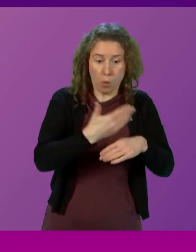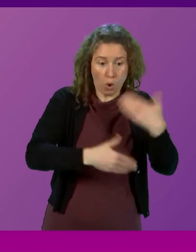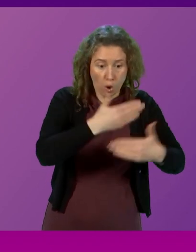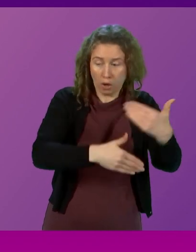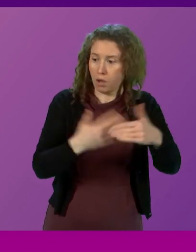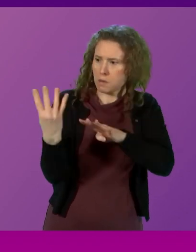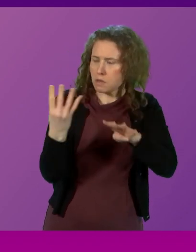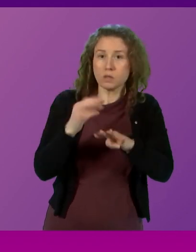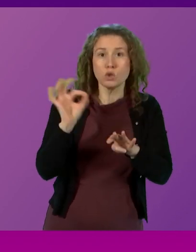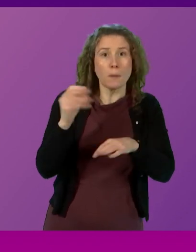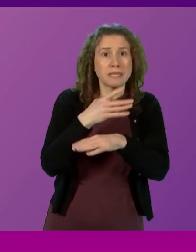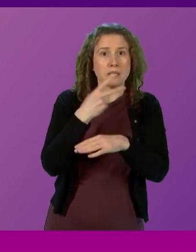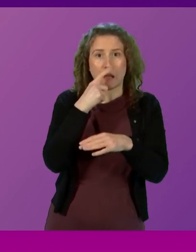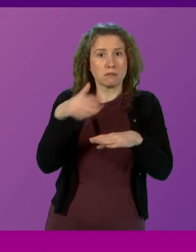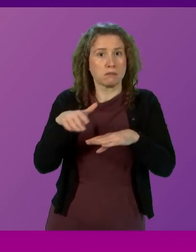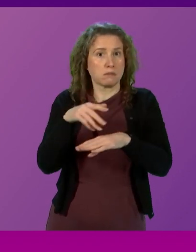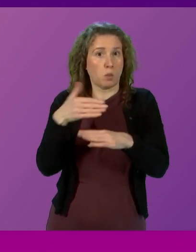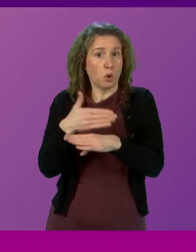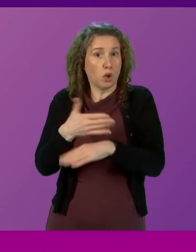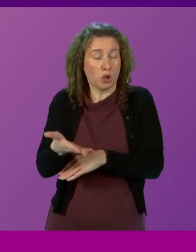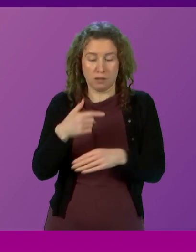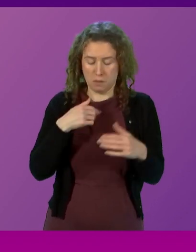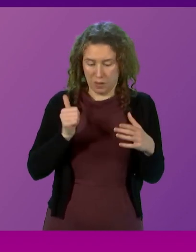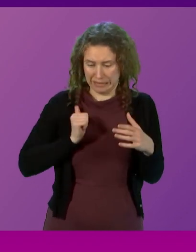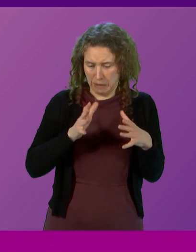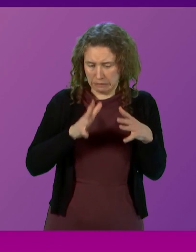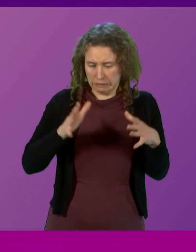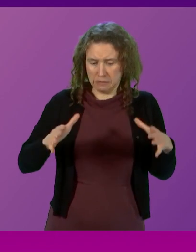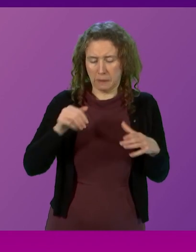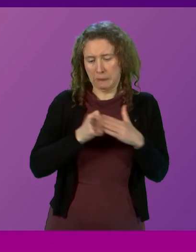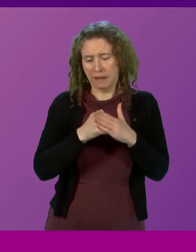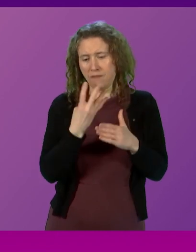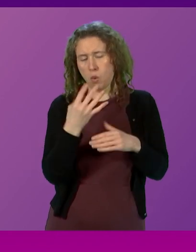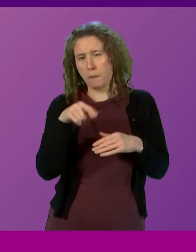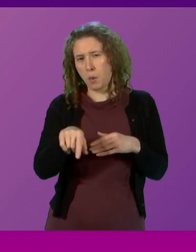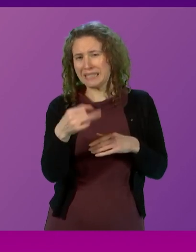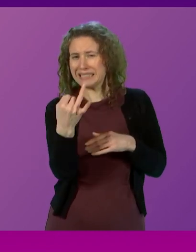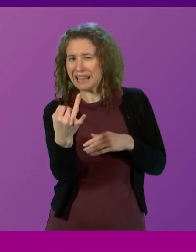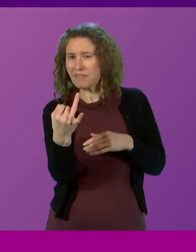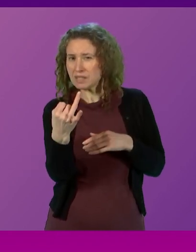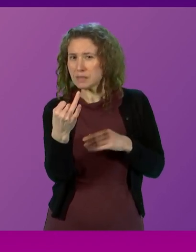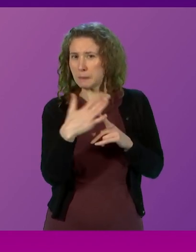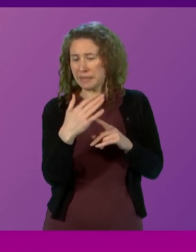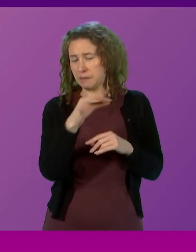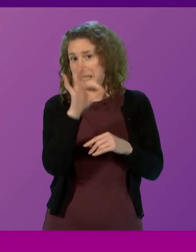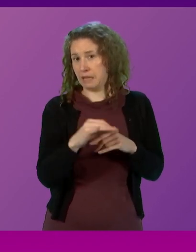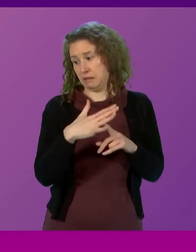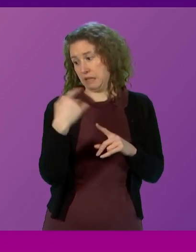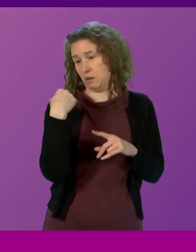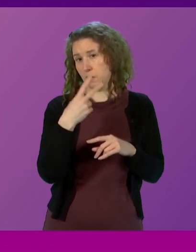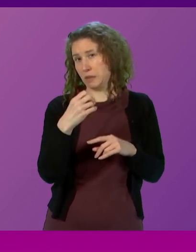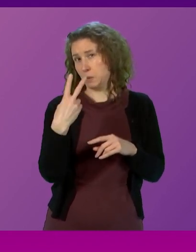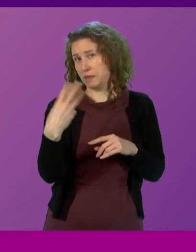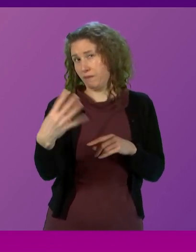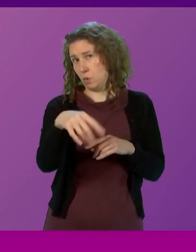unemployment is projected to gradually rise to reach a peak of 4.7% at the end of 2024. In their